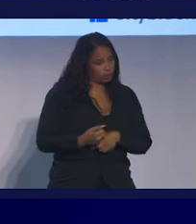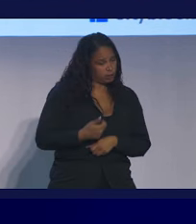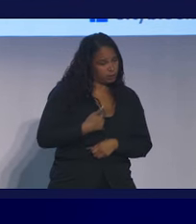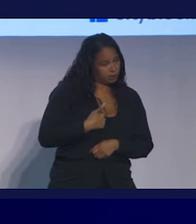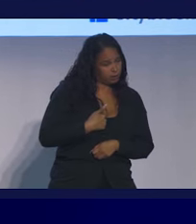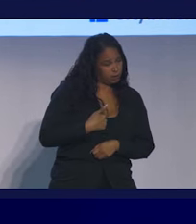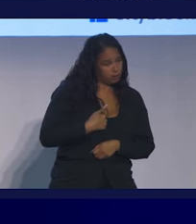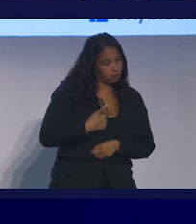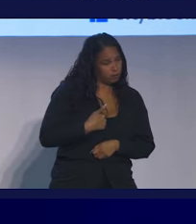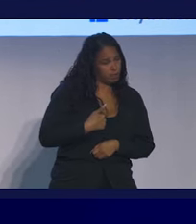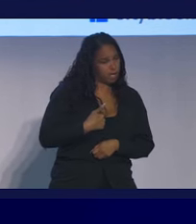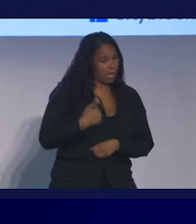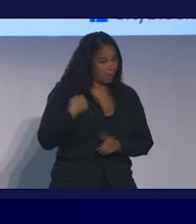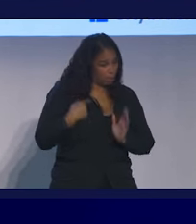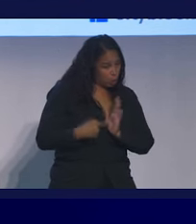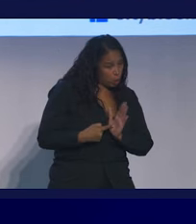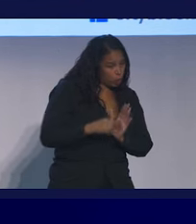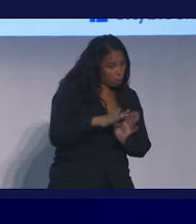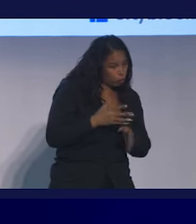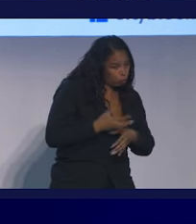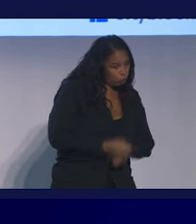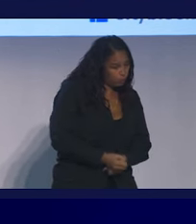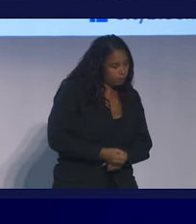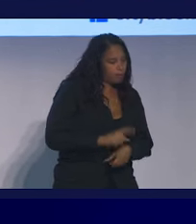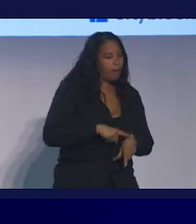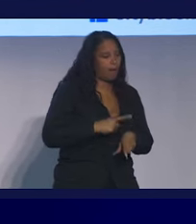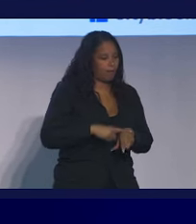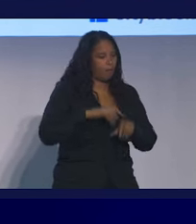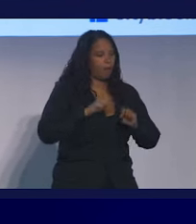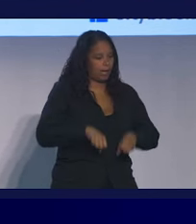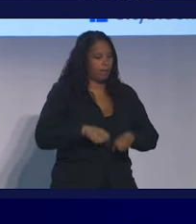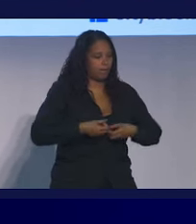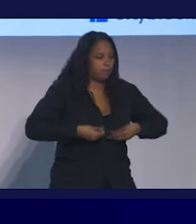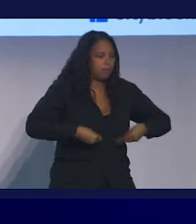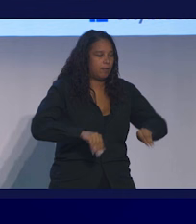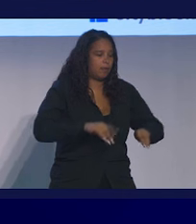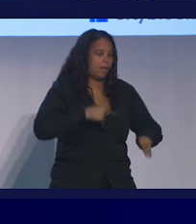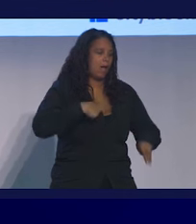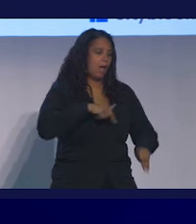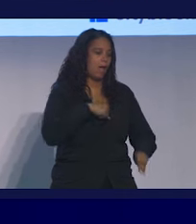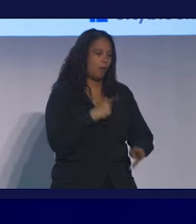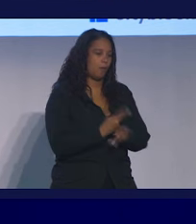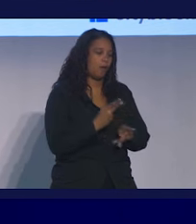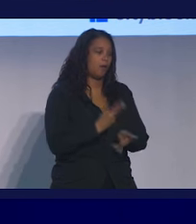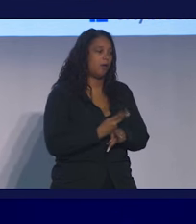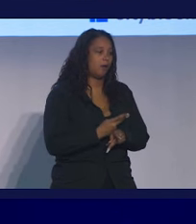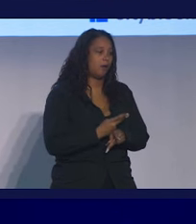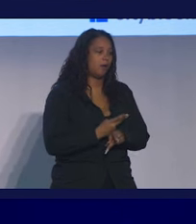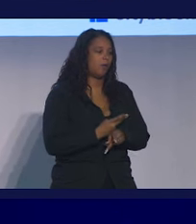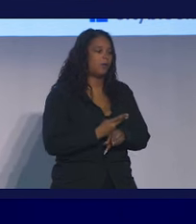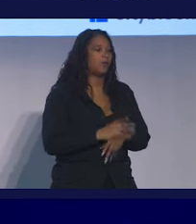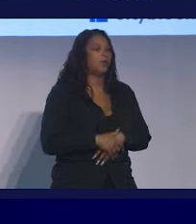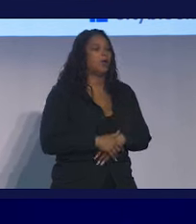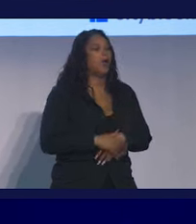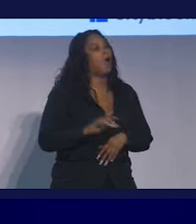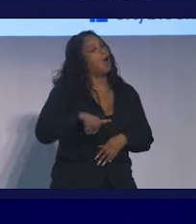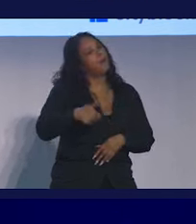earned their trust? And then we've actually got to start to deliver care really differently. The other thing that I want to ask is